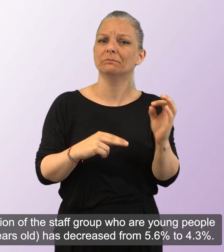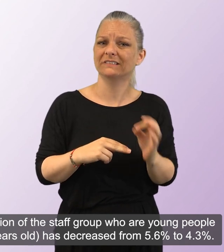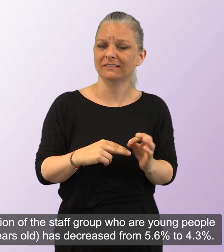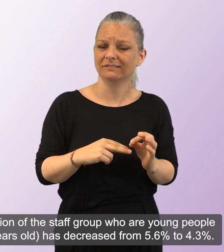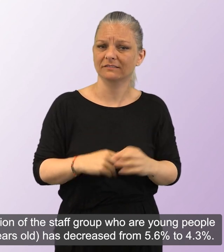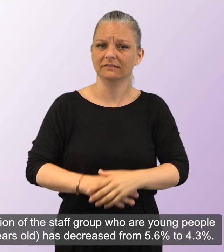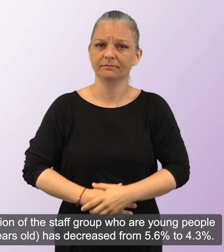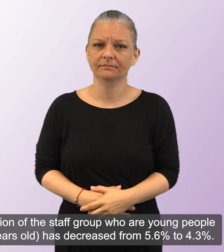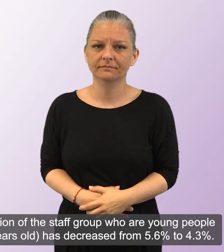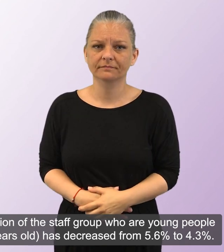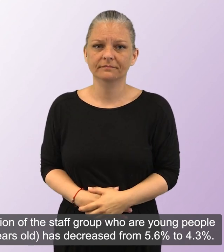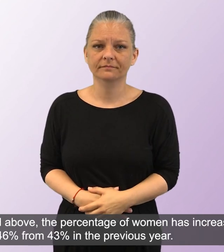4.3%.